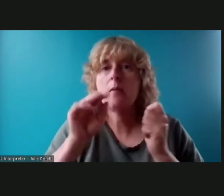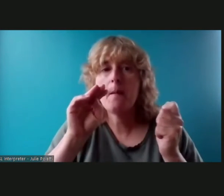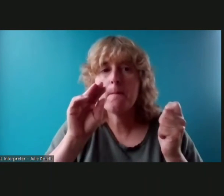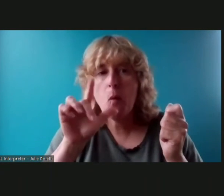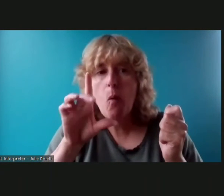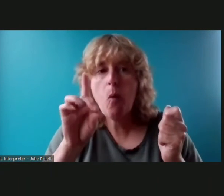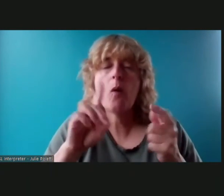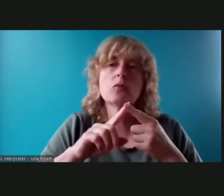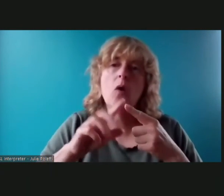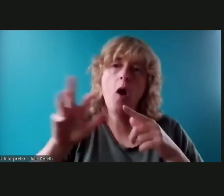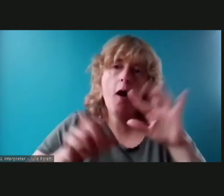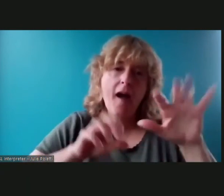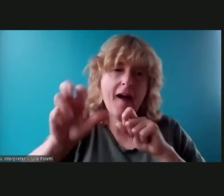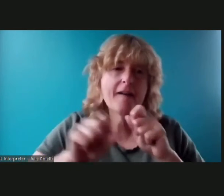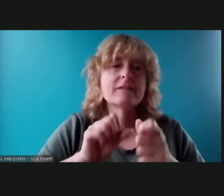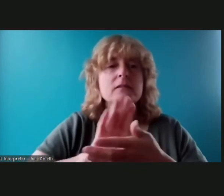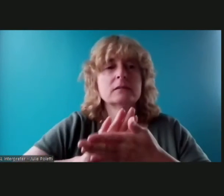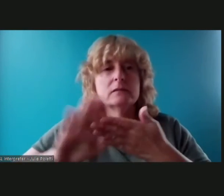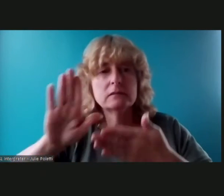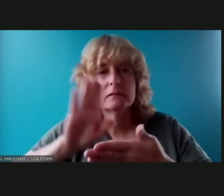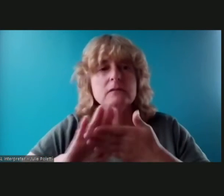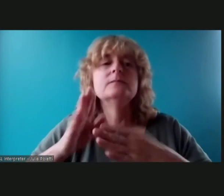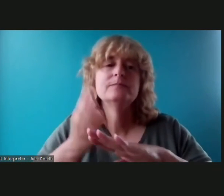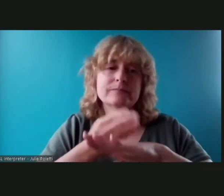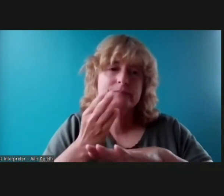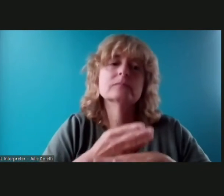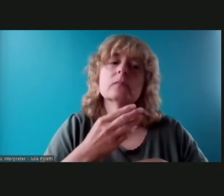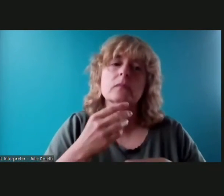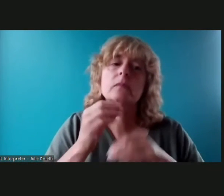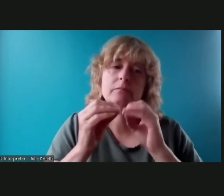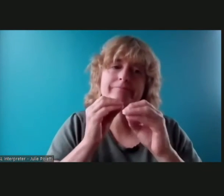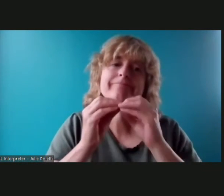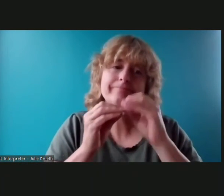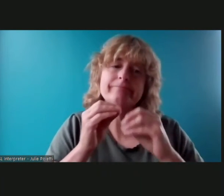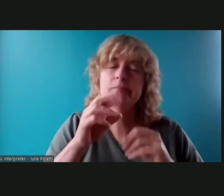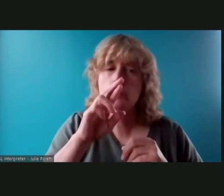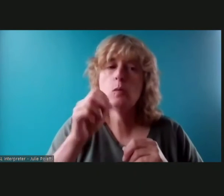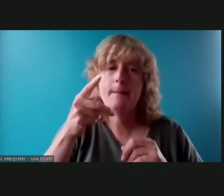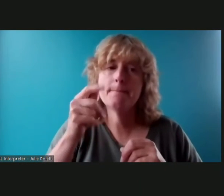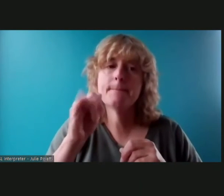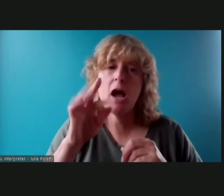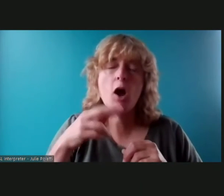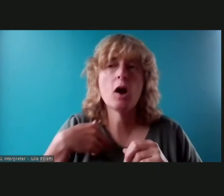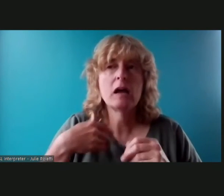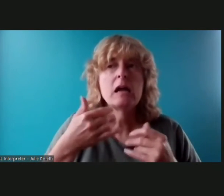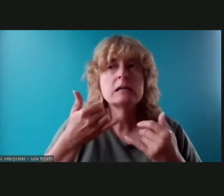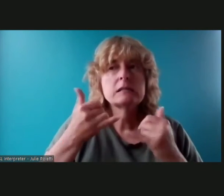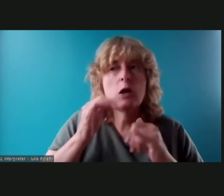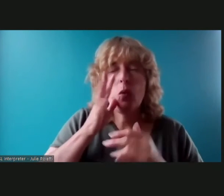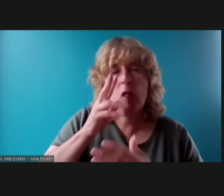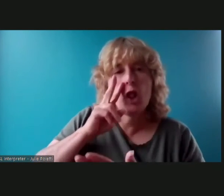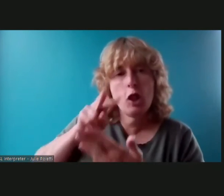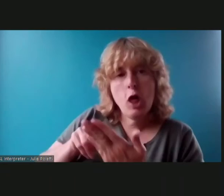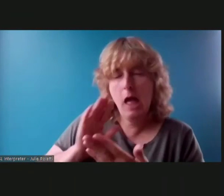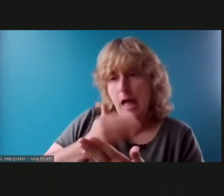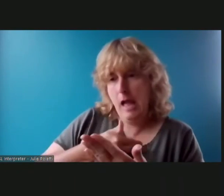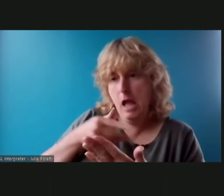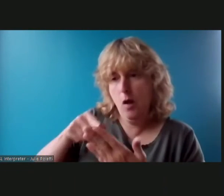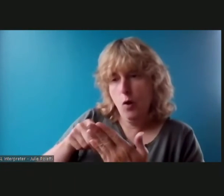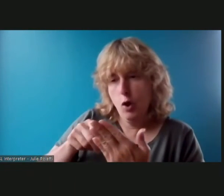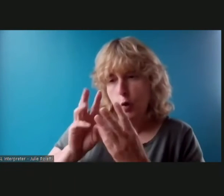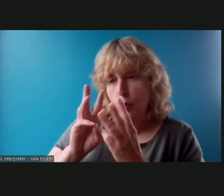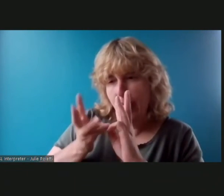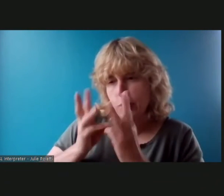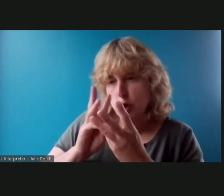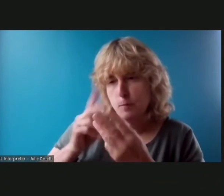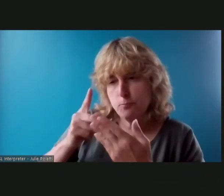our weatherization flyer to see if that's uh equitable for any you know those questions that clients may